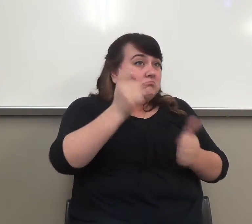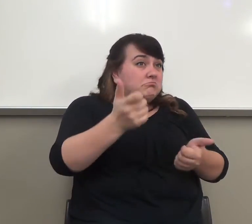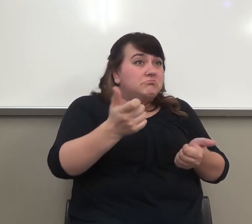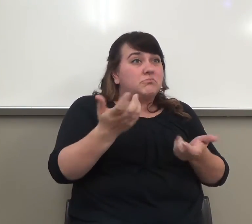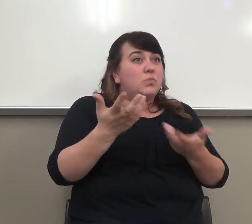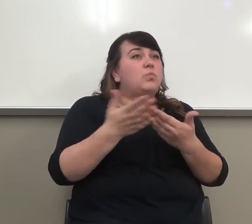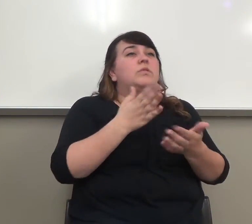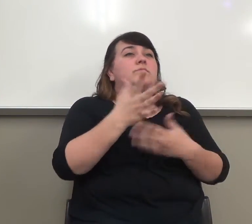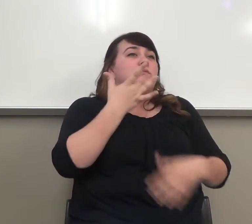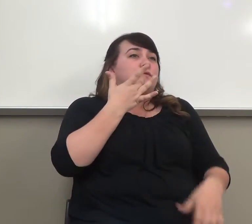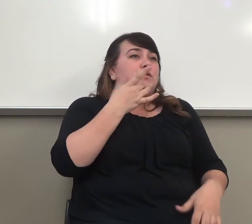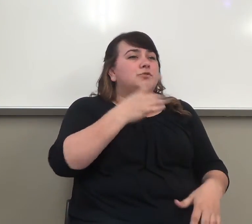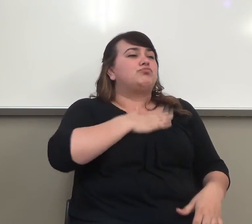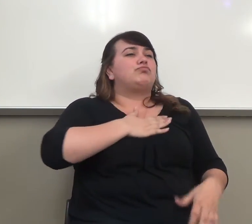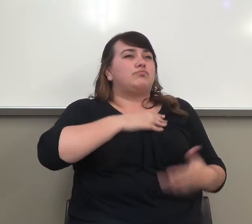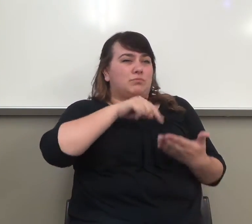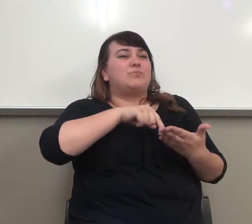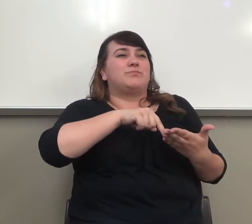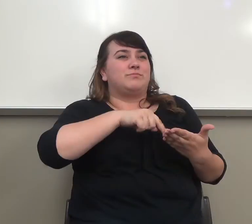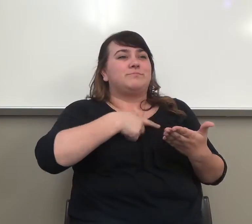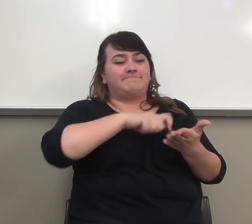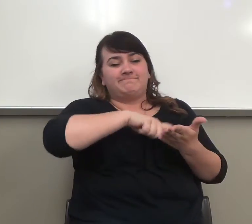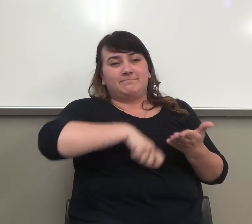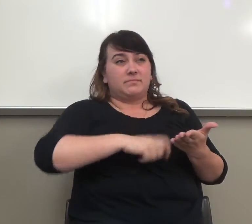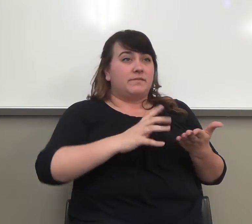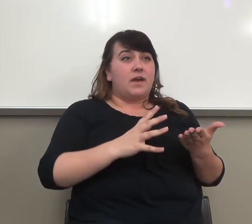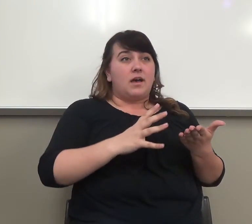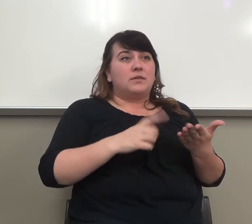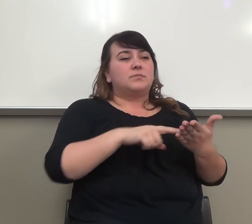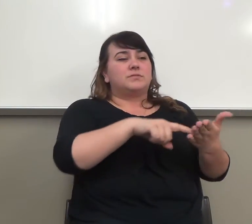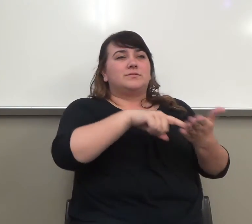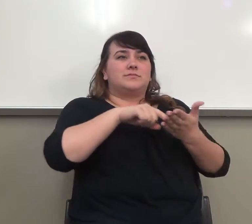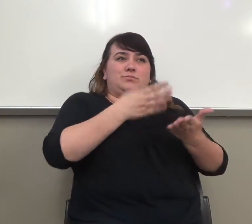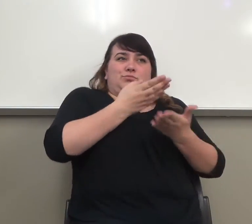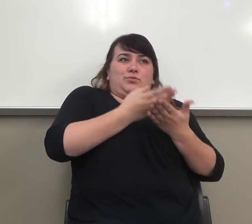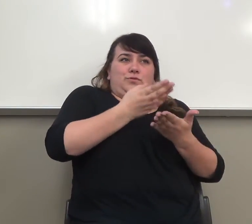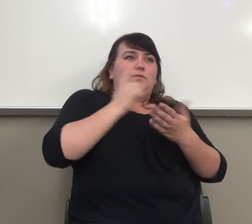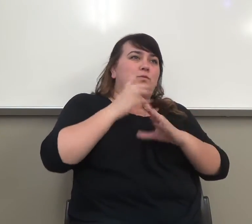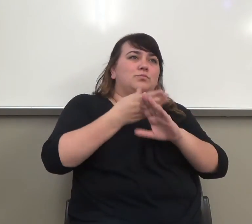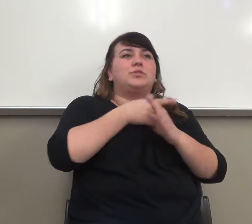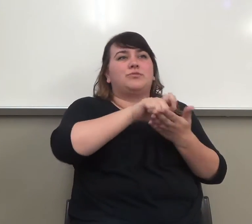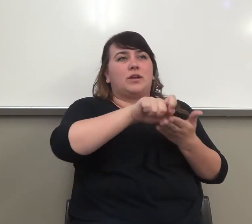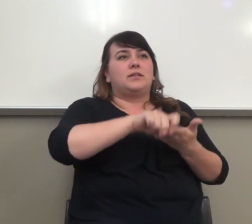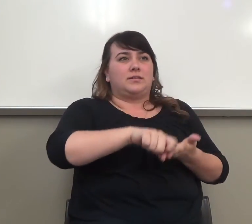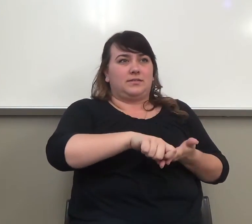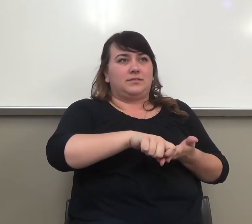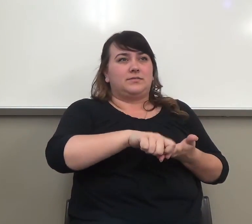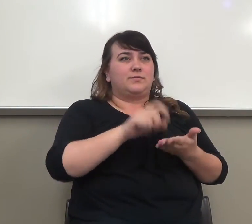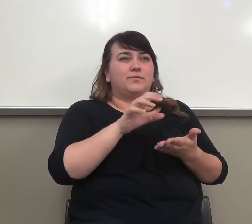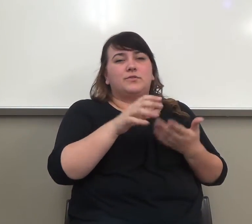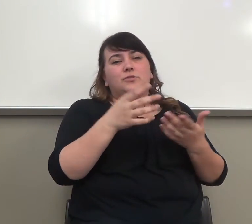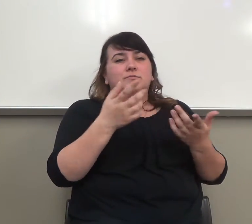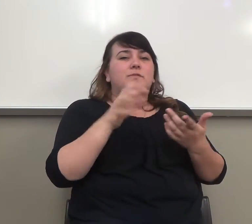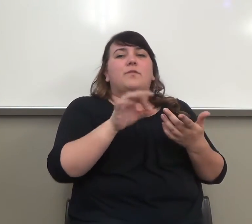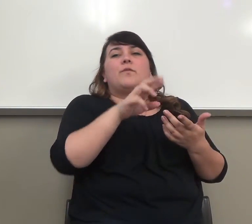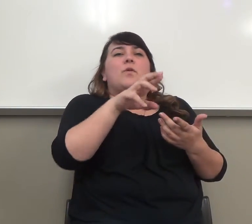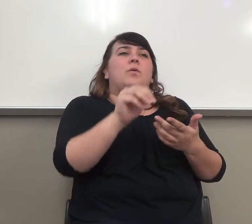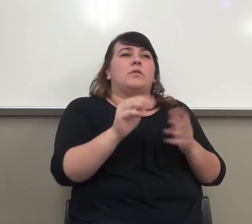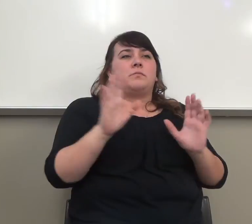use this thing. Just show me that you've done, for the sake of form, I'm giving you space to do some pre-writing. Re